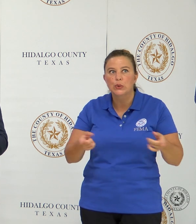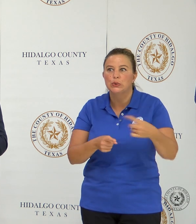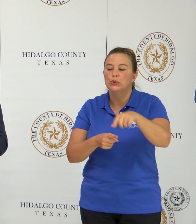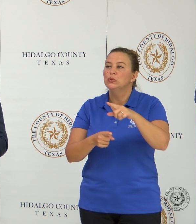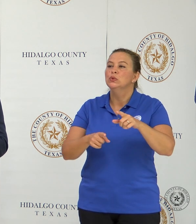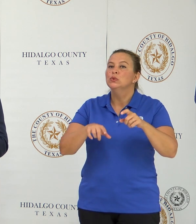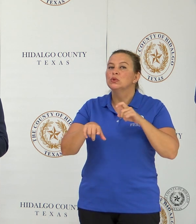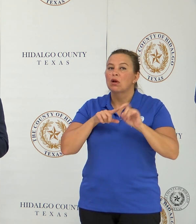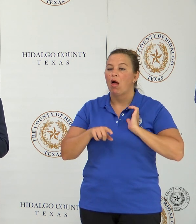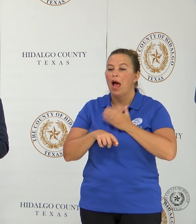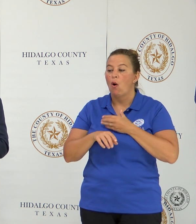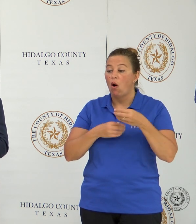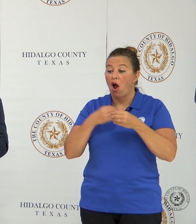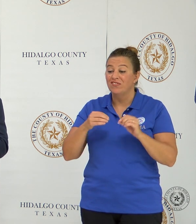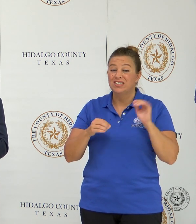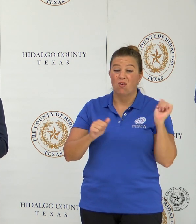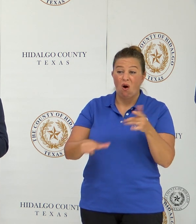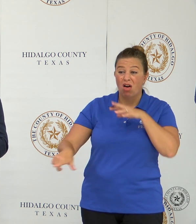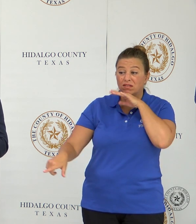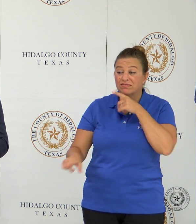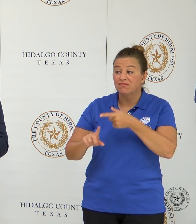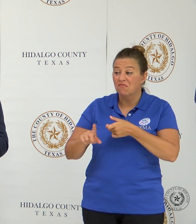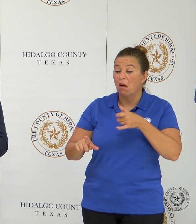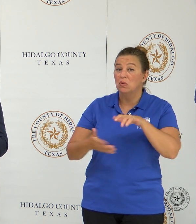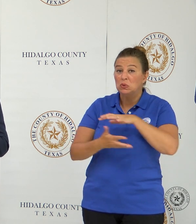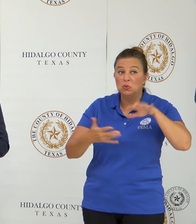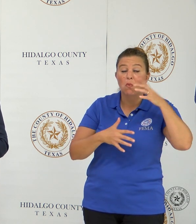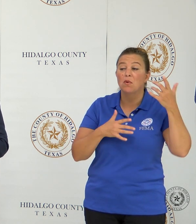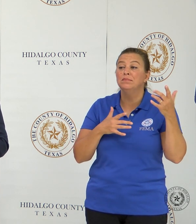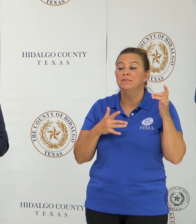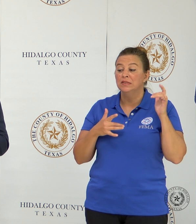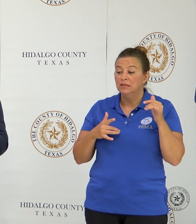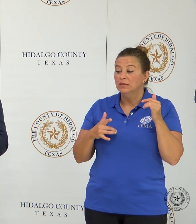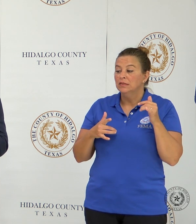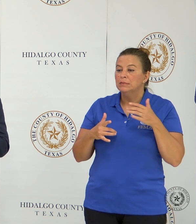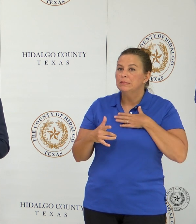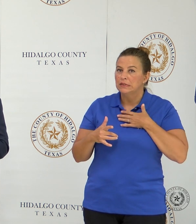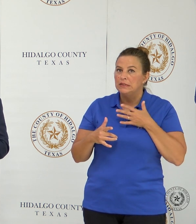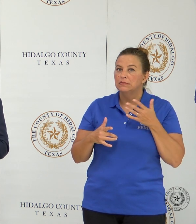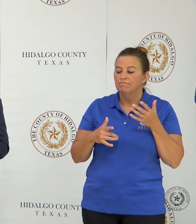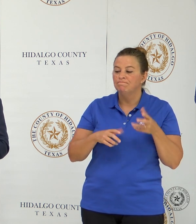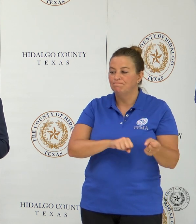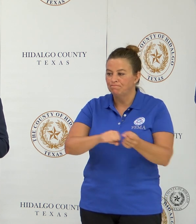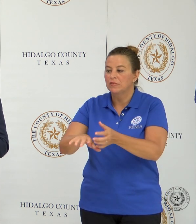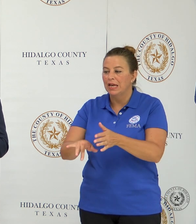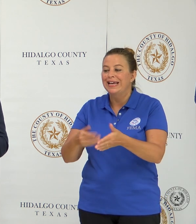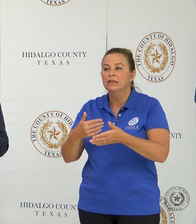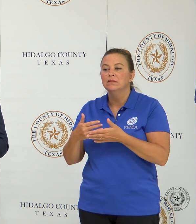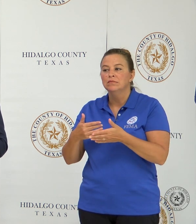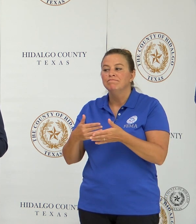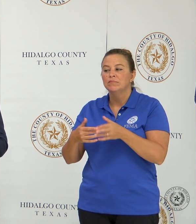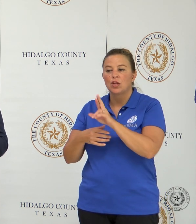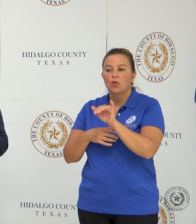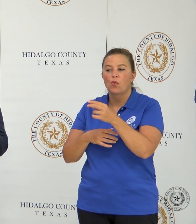debris that's been affected by the rain event, the storm event, anything that has been touched by these storm waters to put that out in the right of way. Make sure